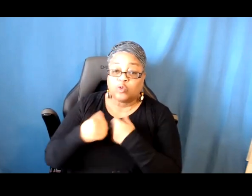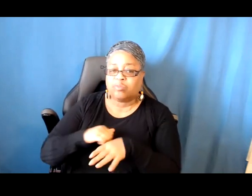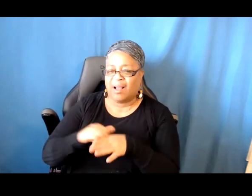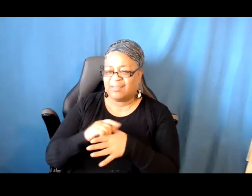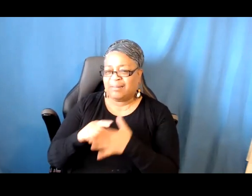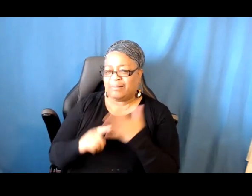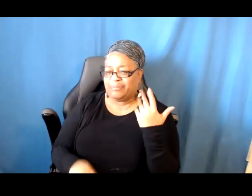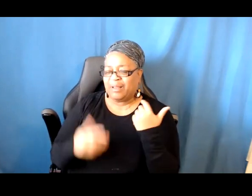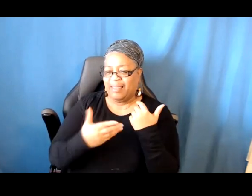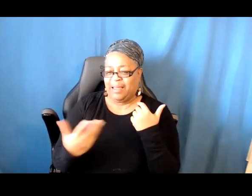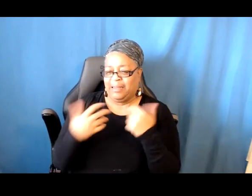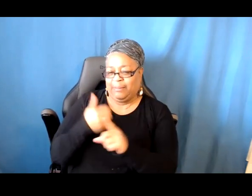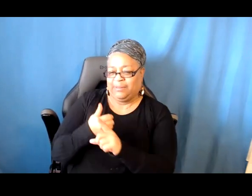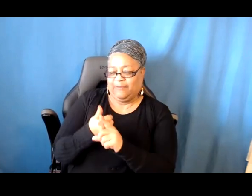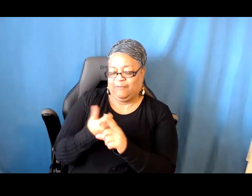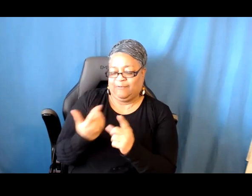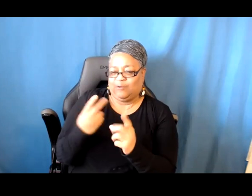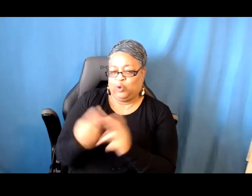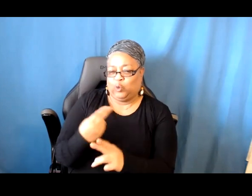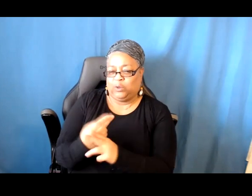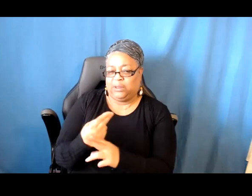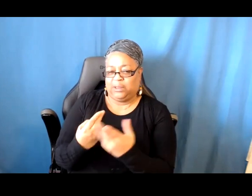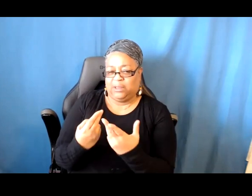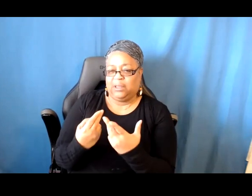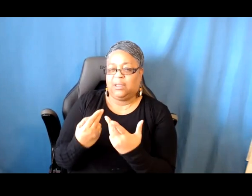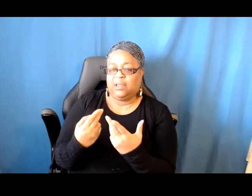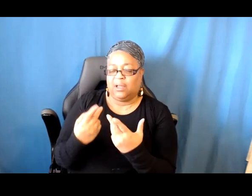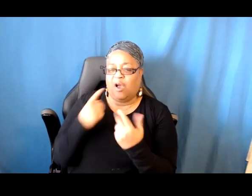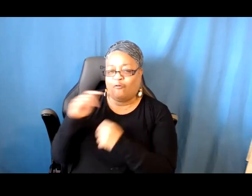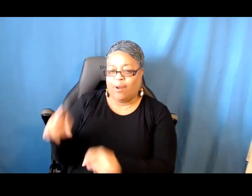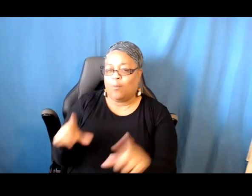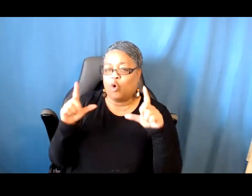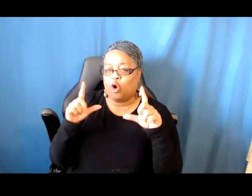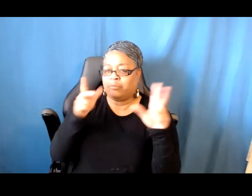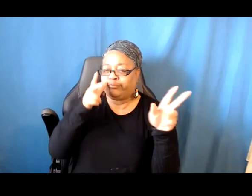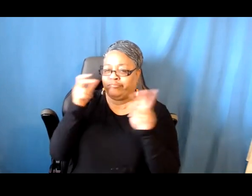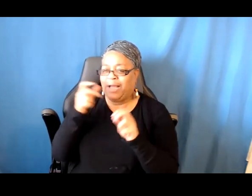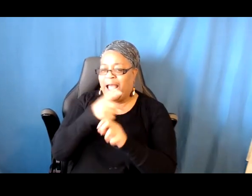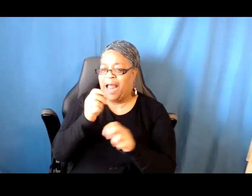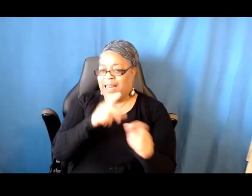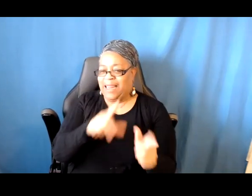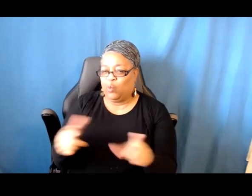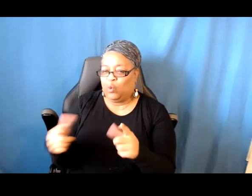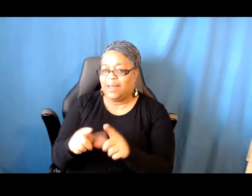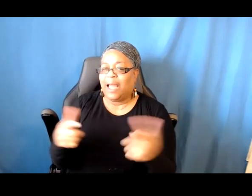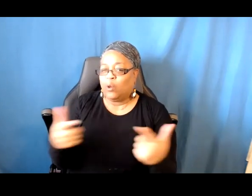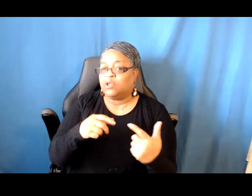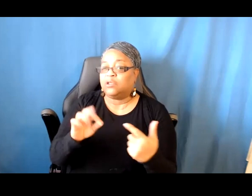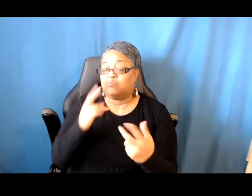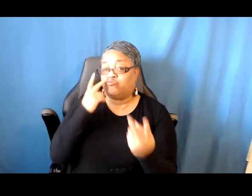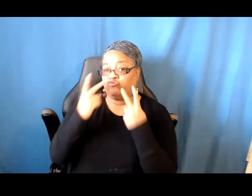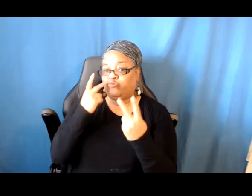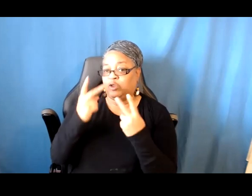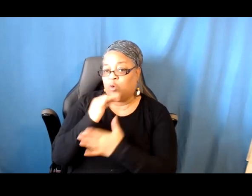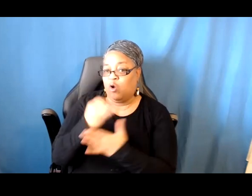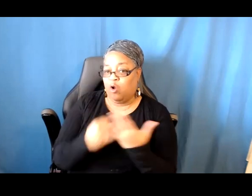that are using, I'd say, the framework and the language of visual art. The big distinction I want